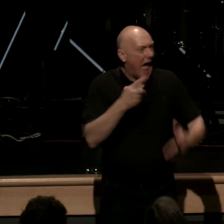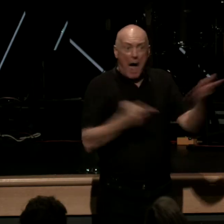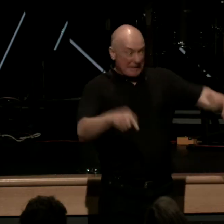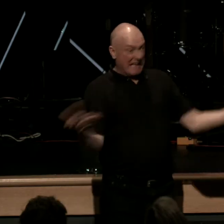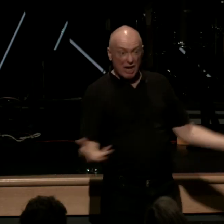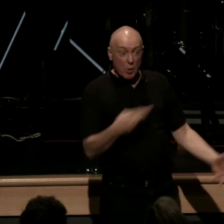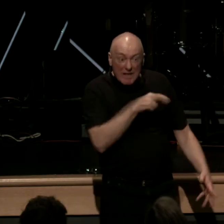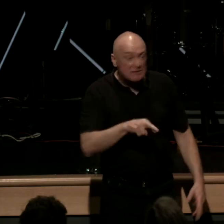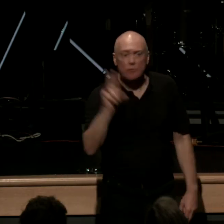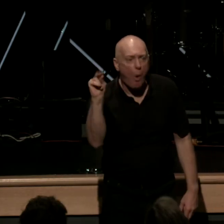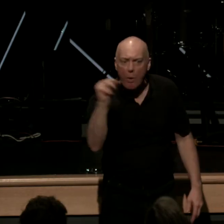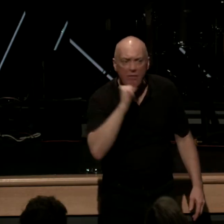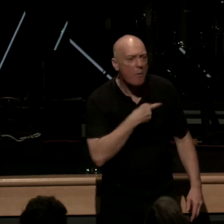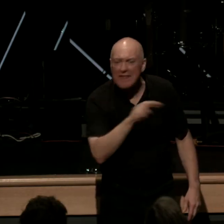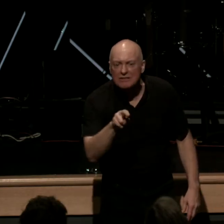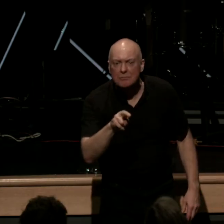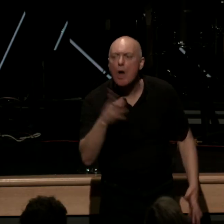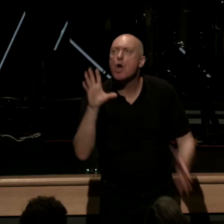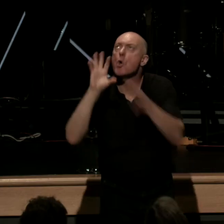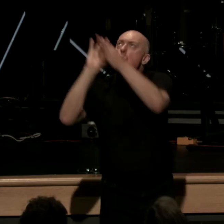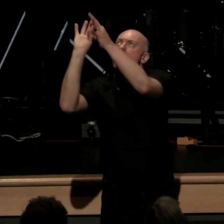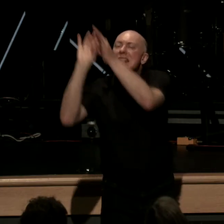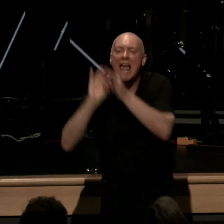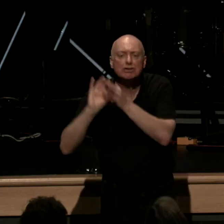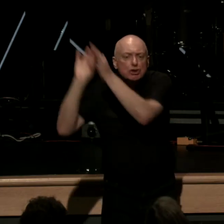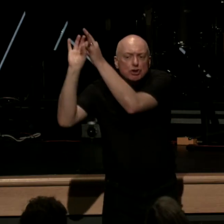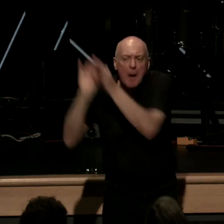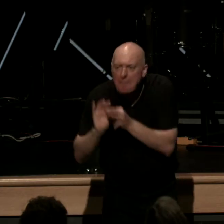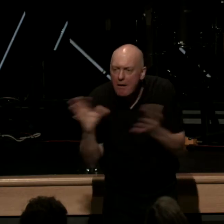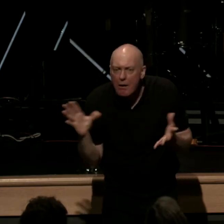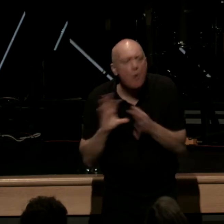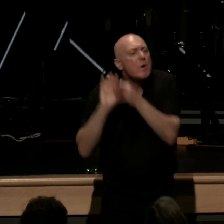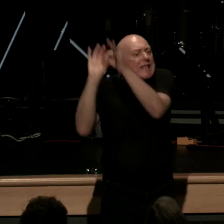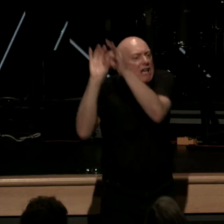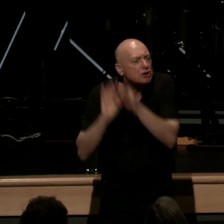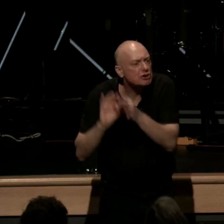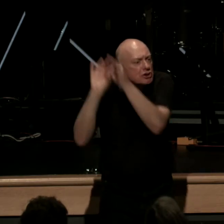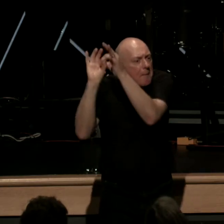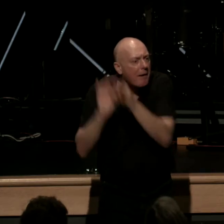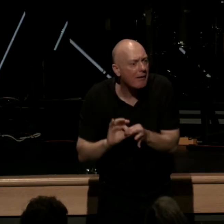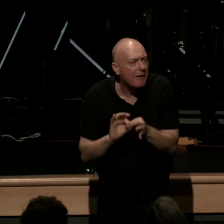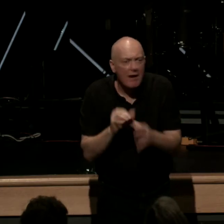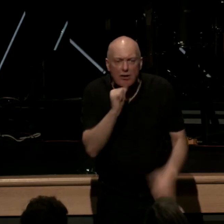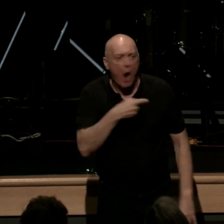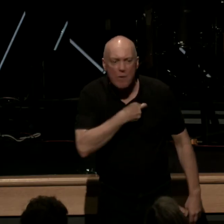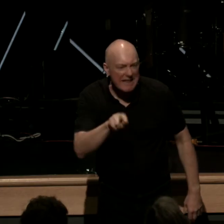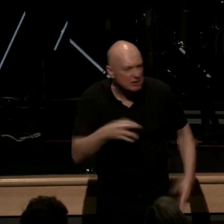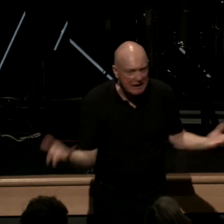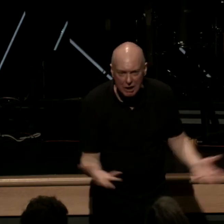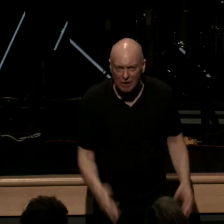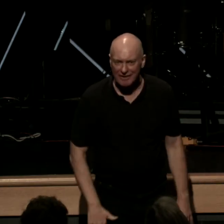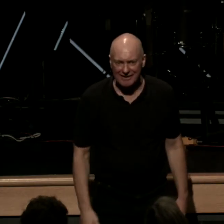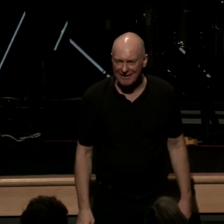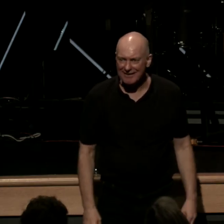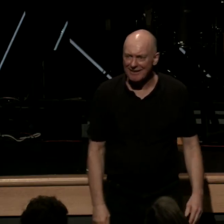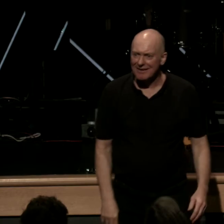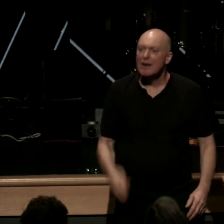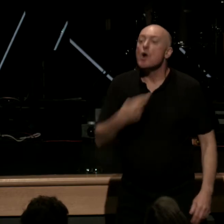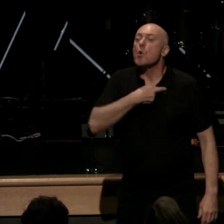this is relationship this is relationship this isn't religion religion is cursed